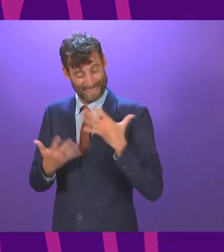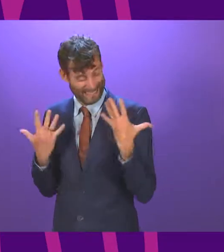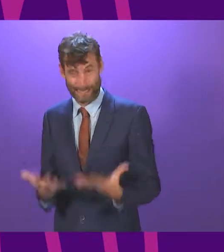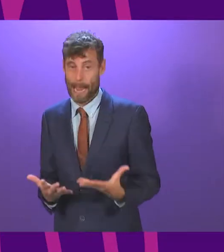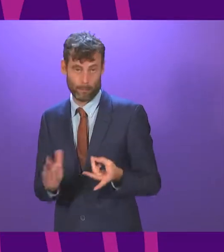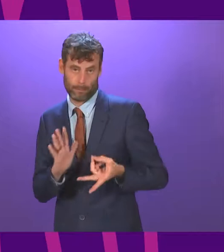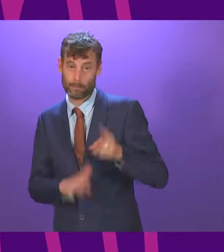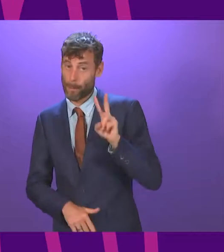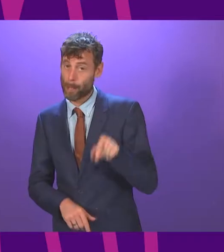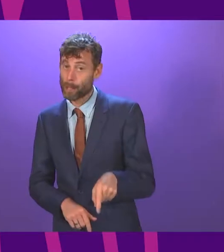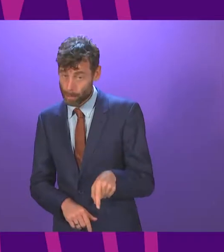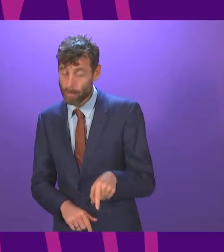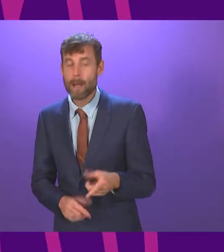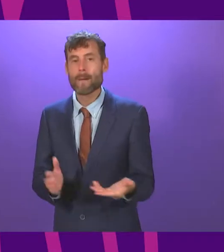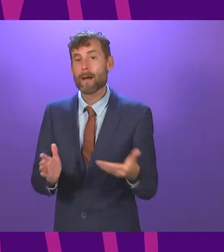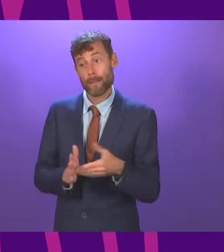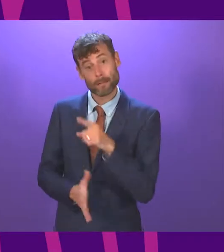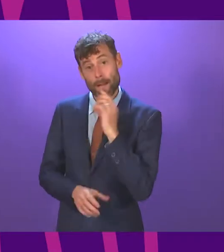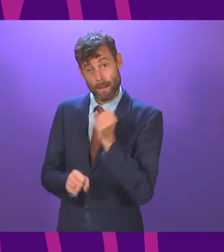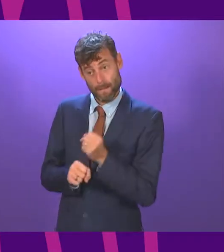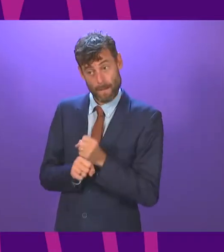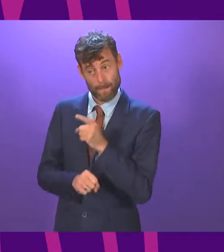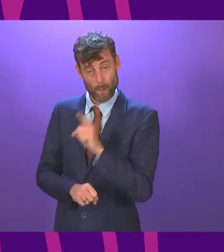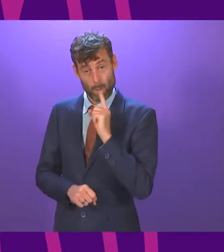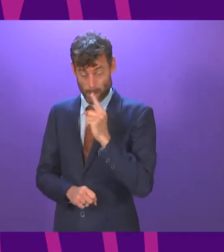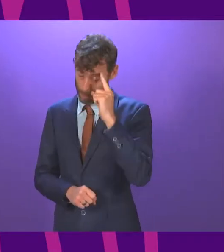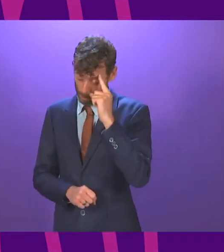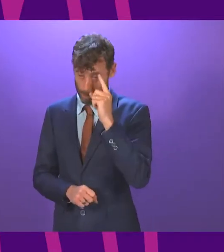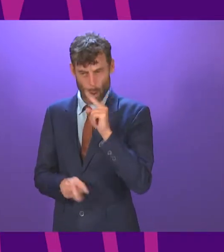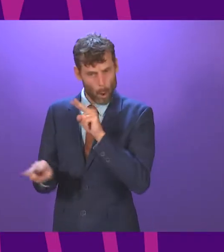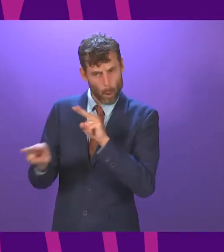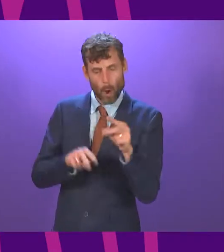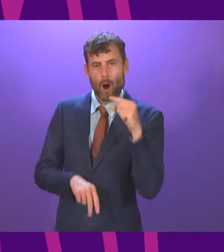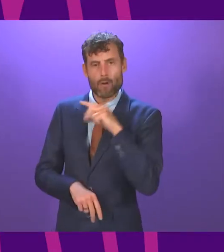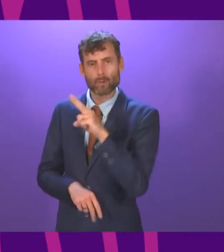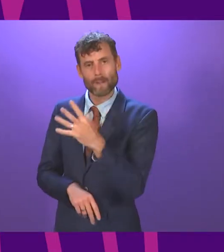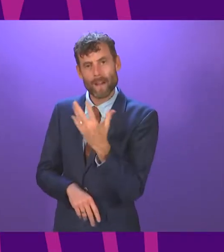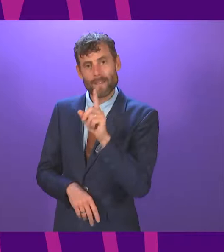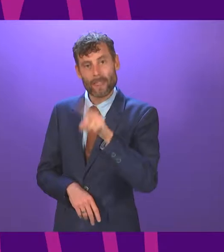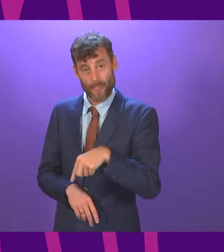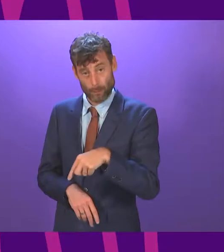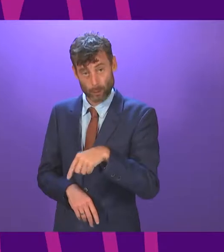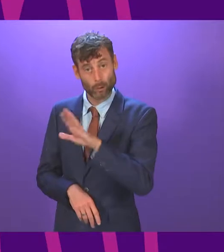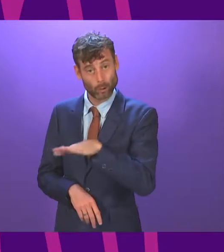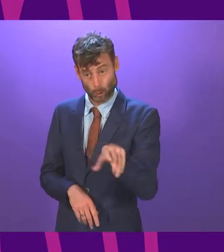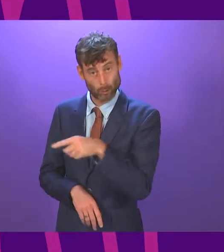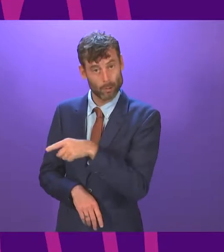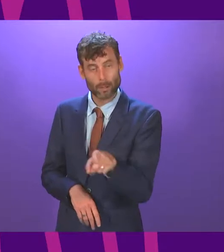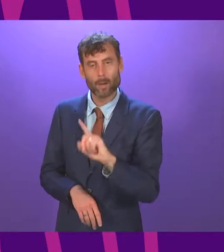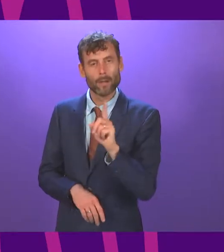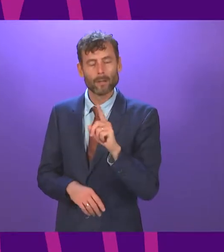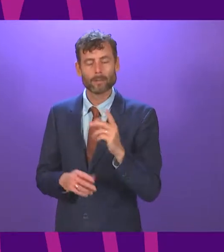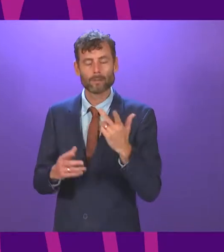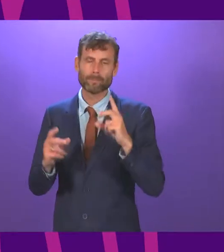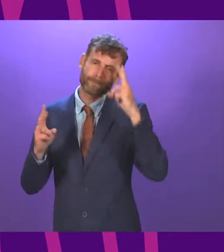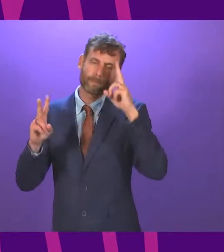And will the government also look at the fact that 125,000 children have missed out on the bridging payment that you have paid to children and young